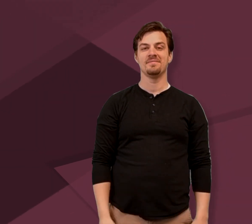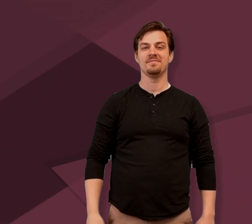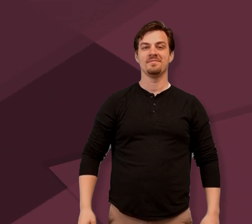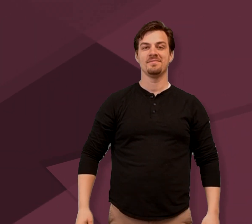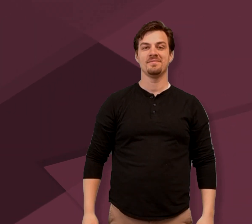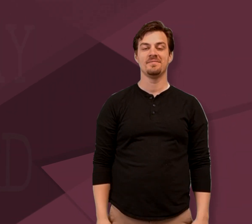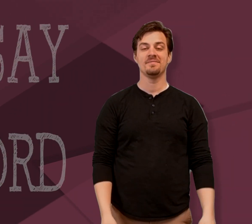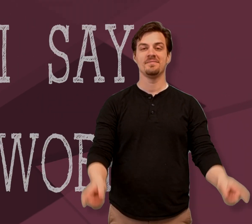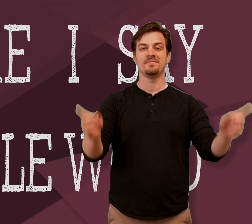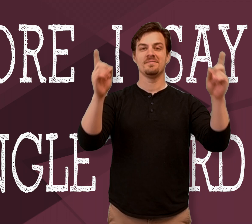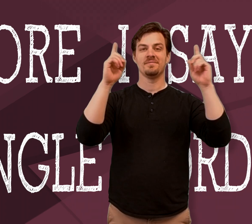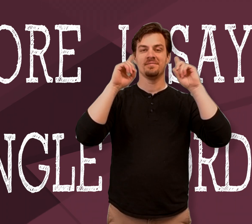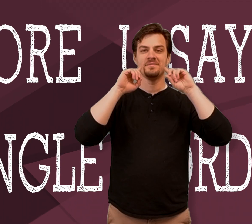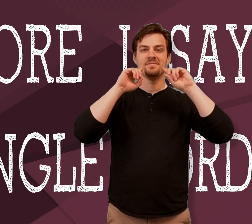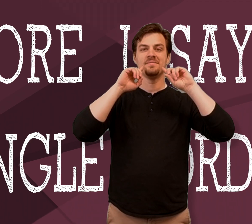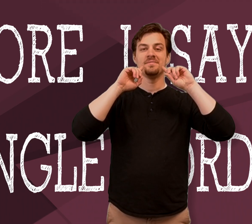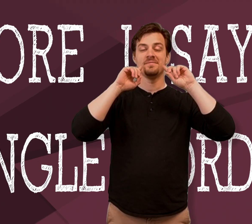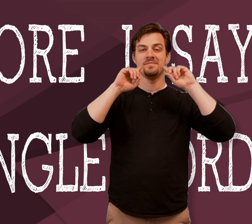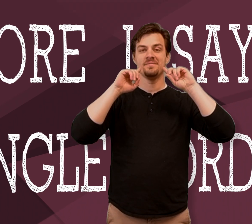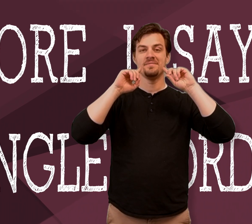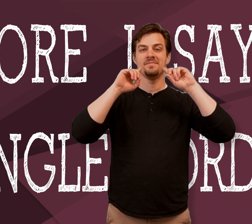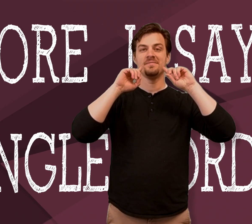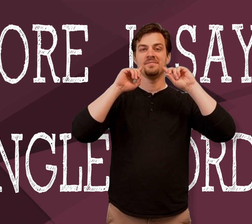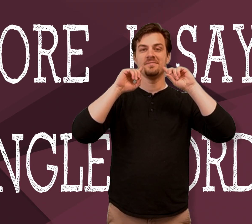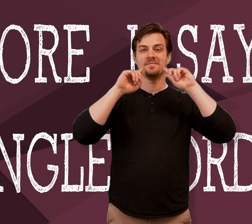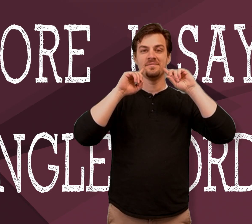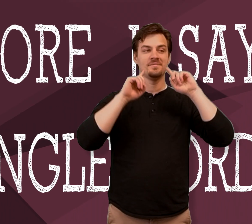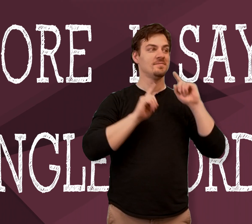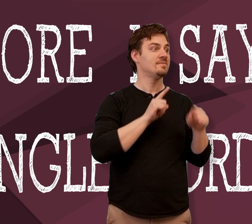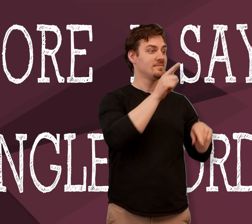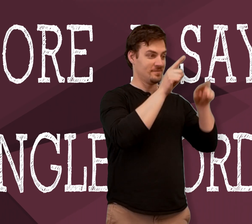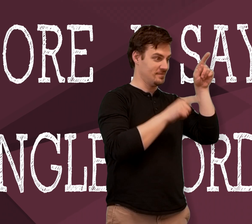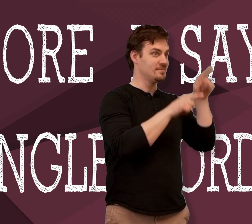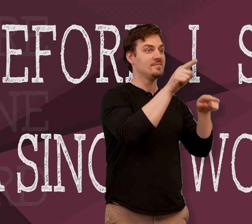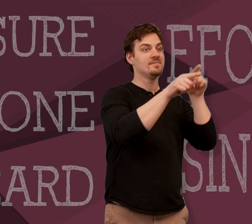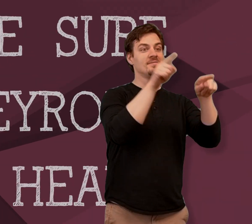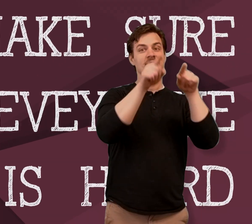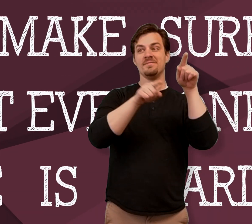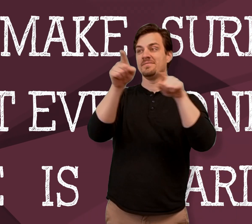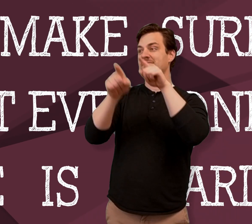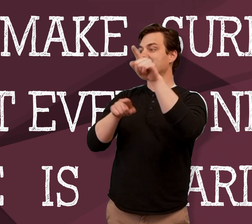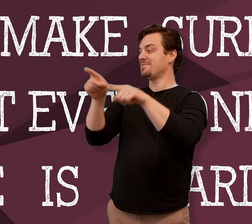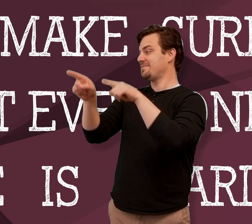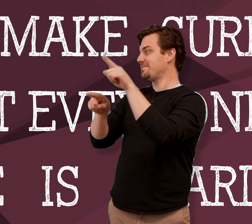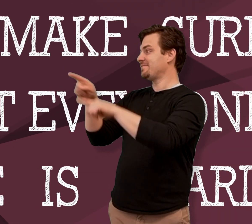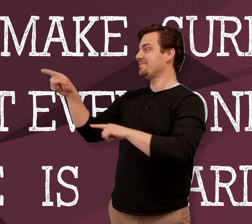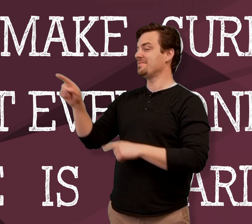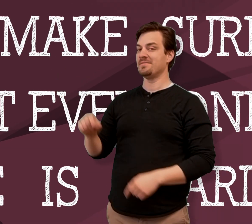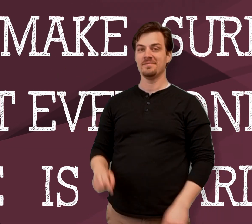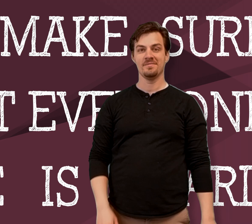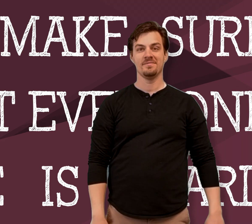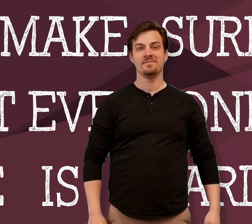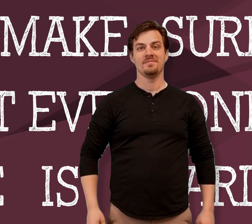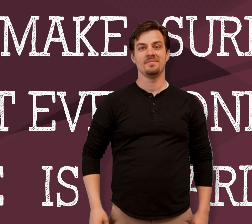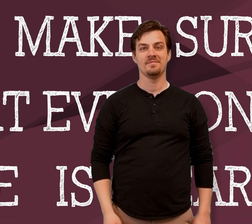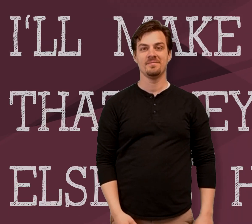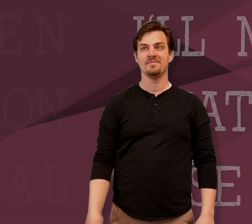Before I say a single word I'll make sure that everyone else is heard And